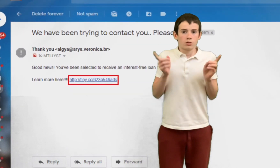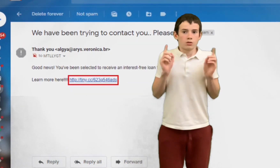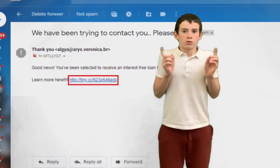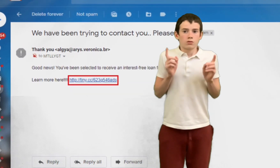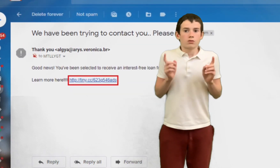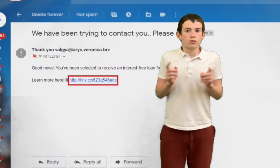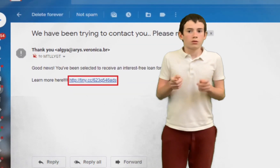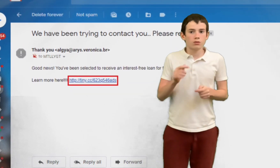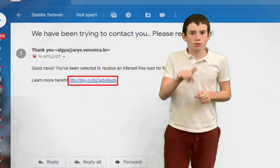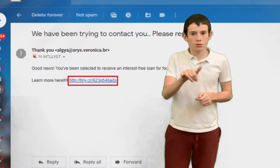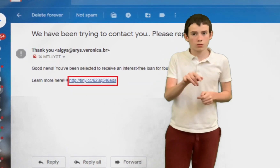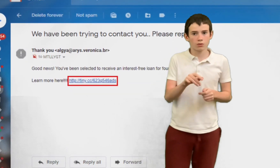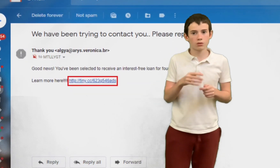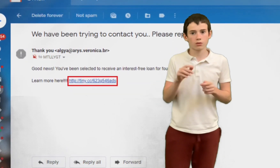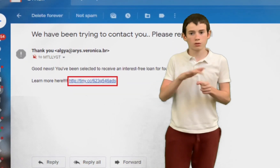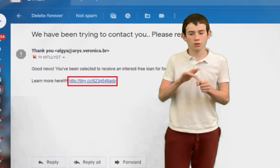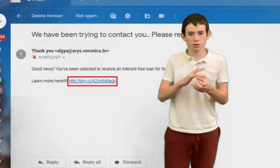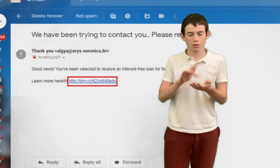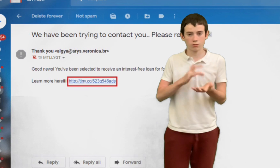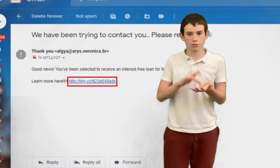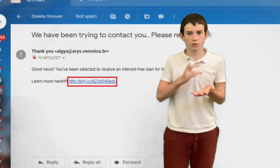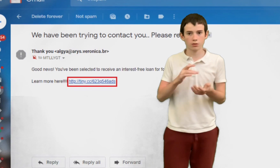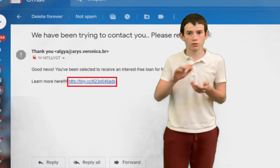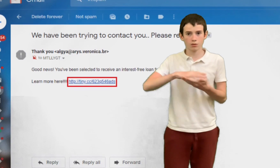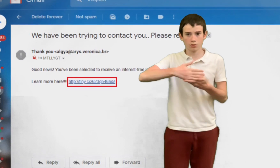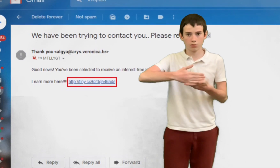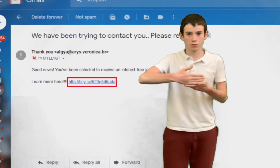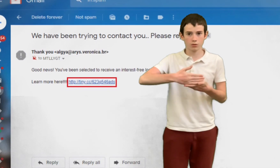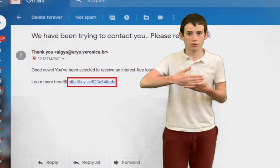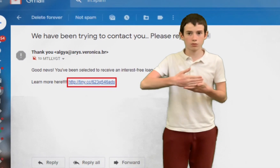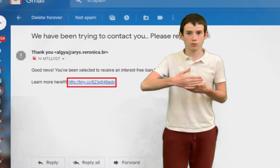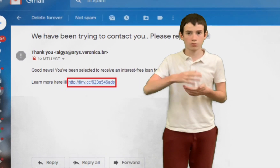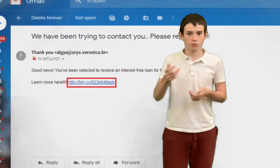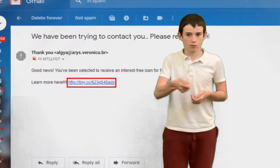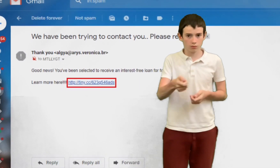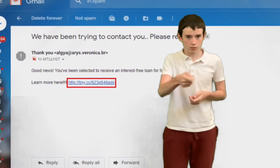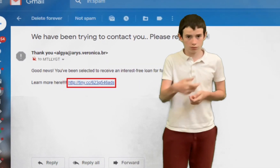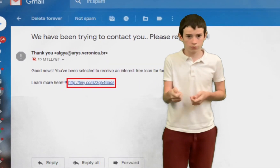to your iPad, laptop or phone.